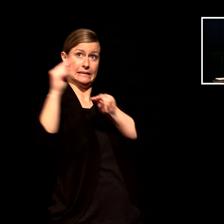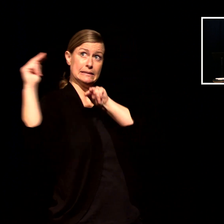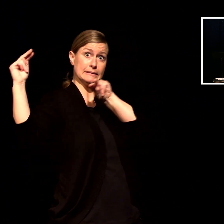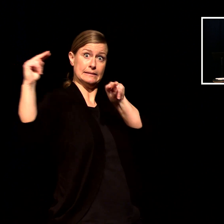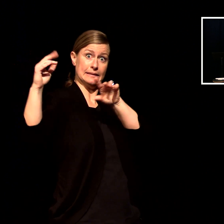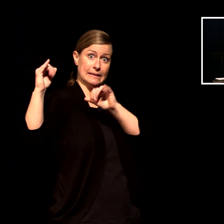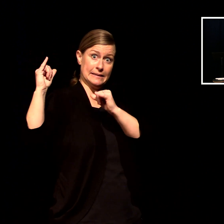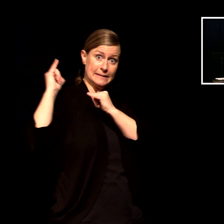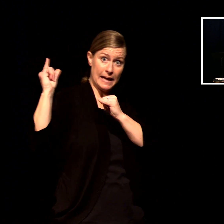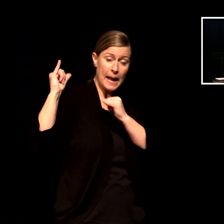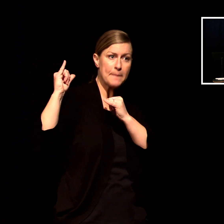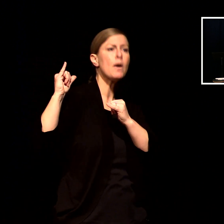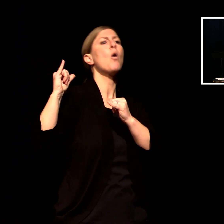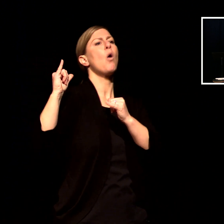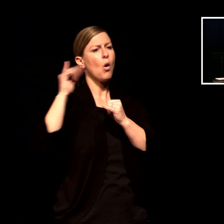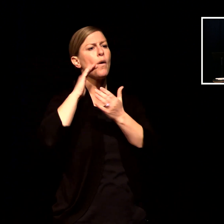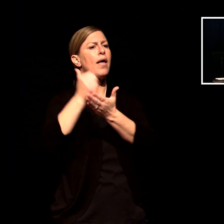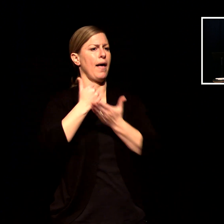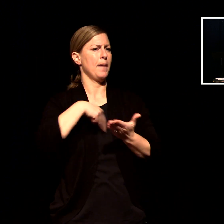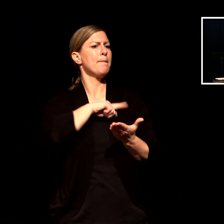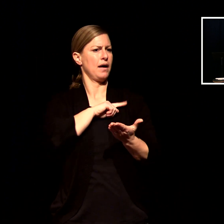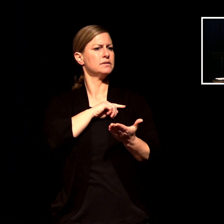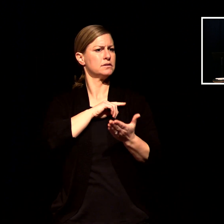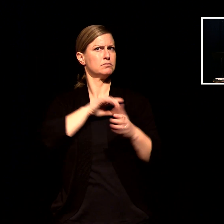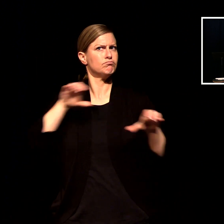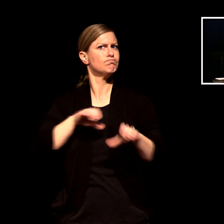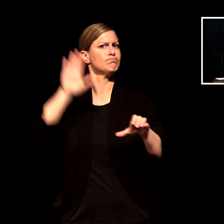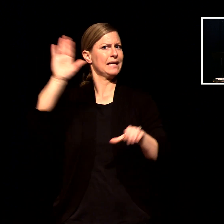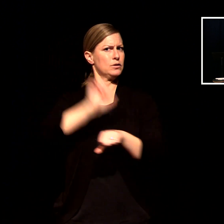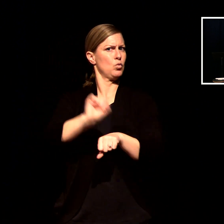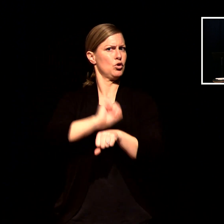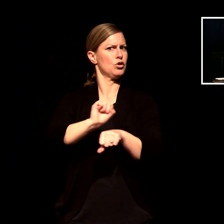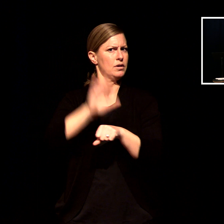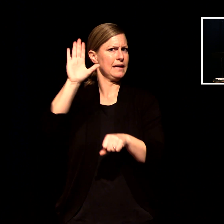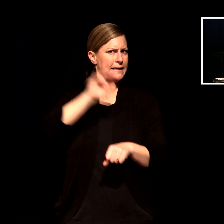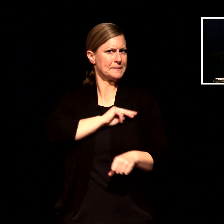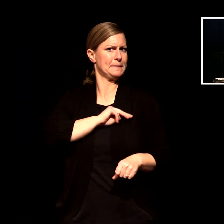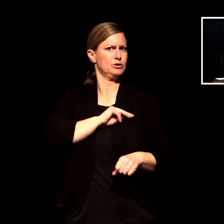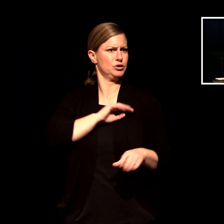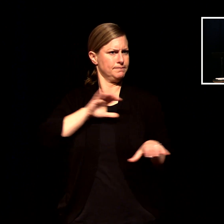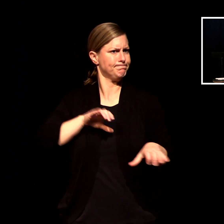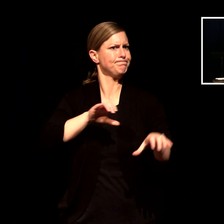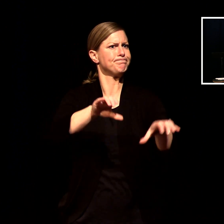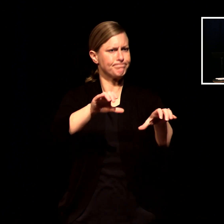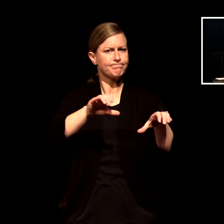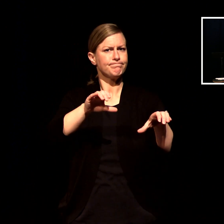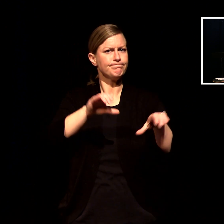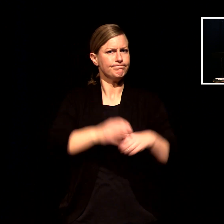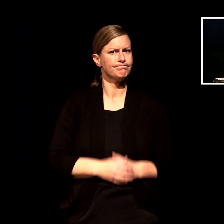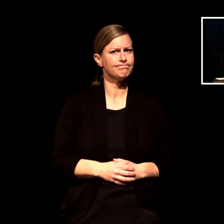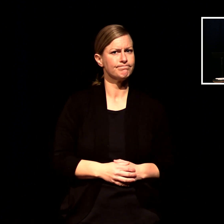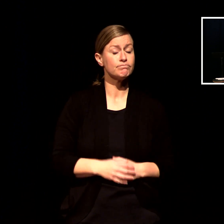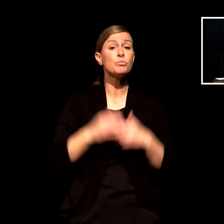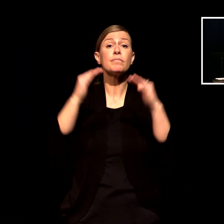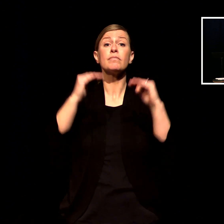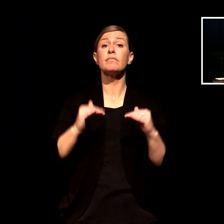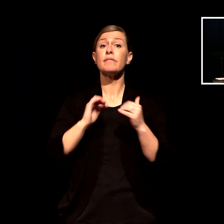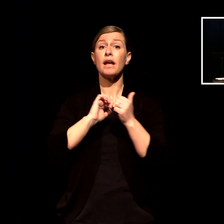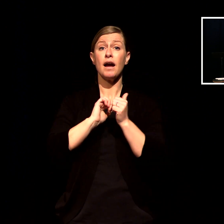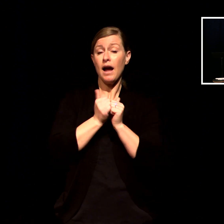mindset jesus talks about the fact that the harvest is ready there are people that need to experience the hope of the